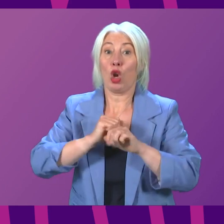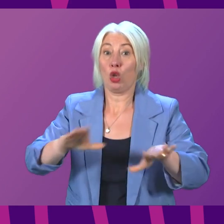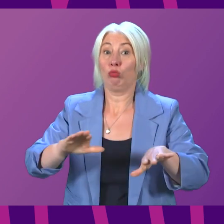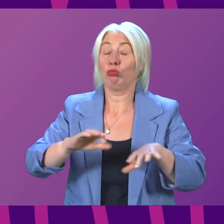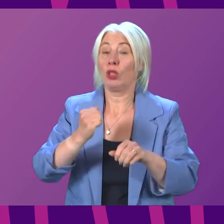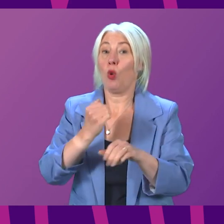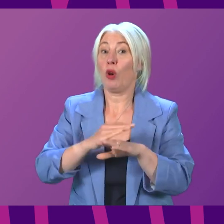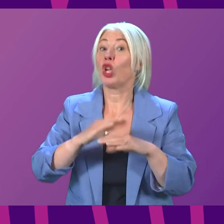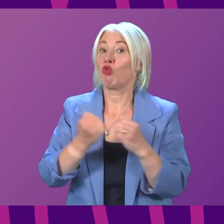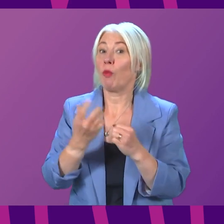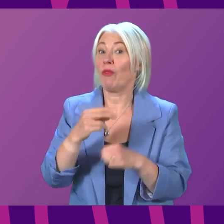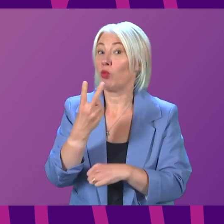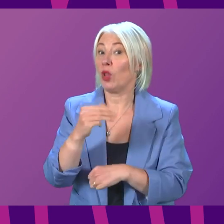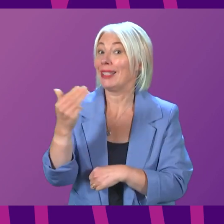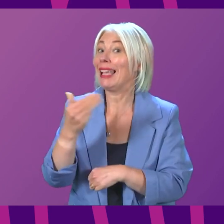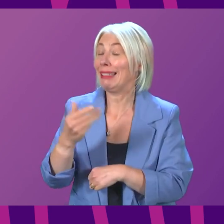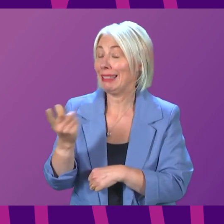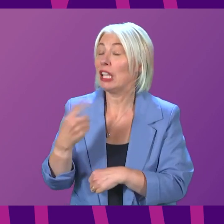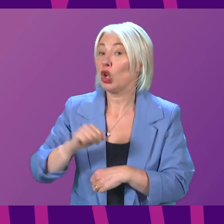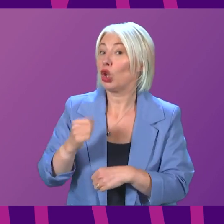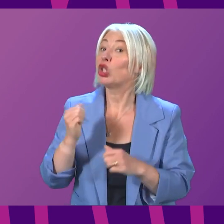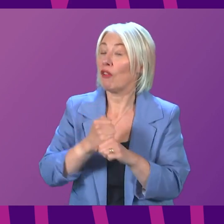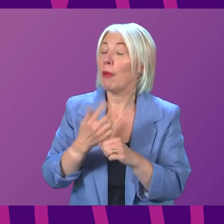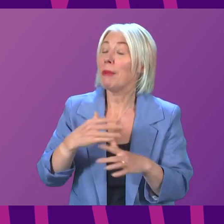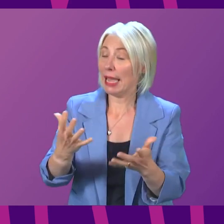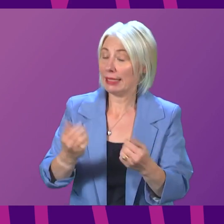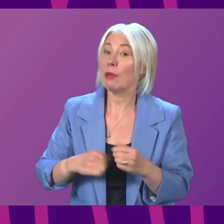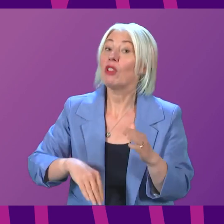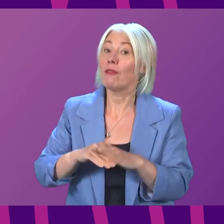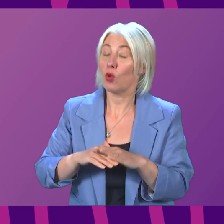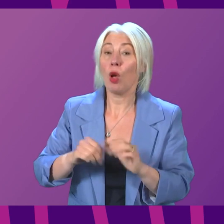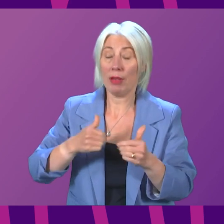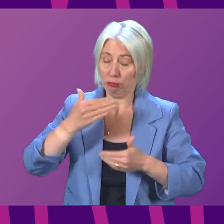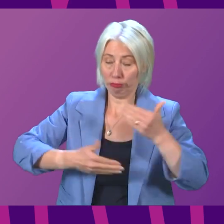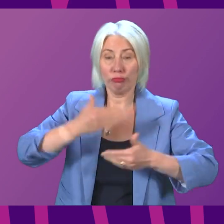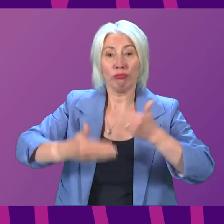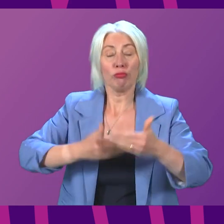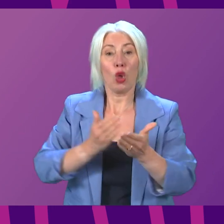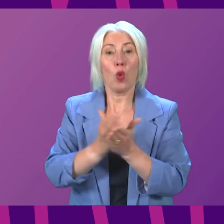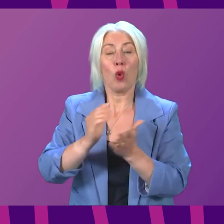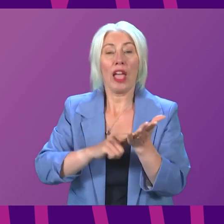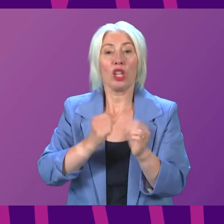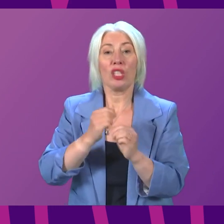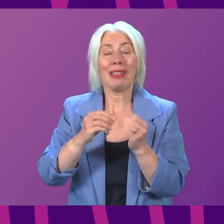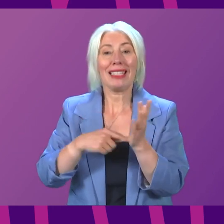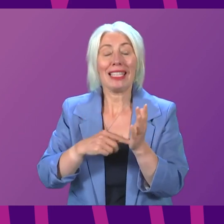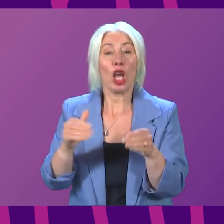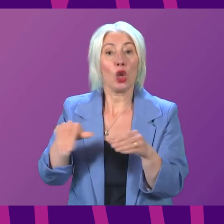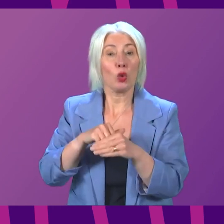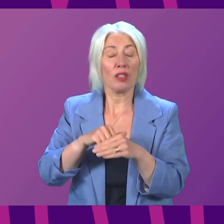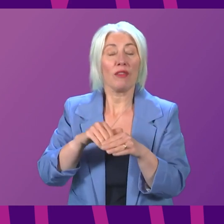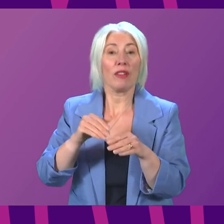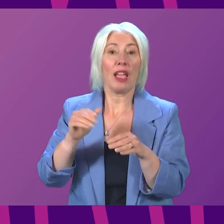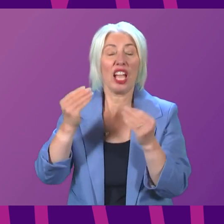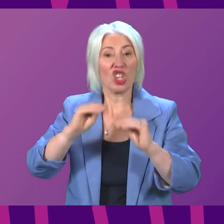2019 and accepted in full by the Scottish Government. Good progress has been made by the LGBT inclusive education implementation